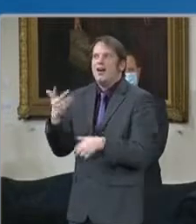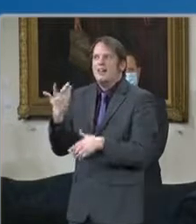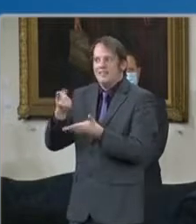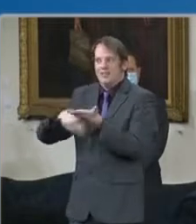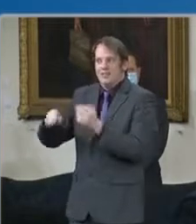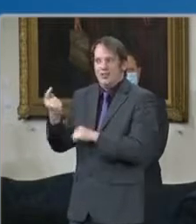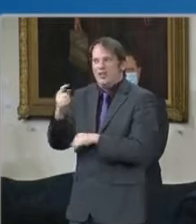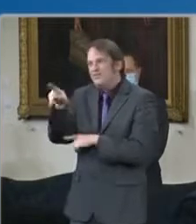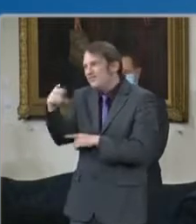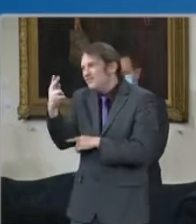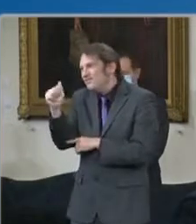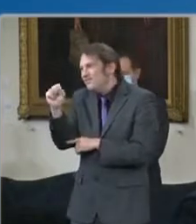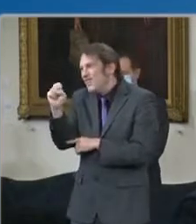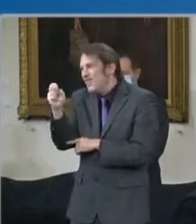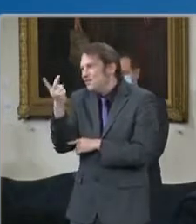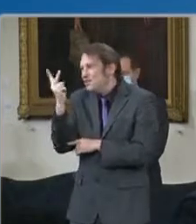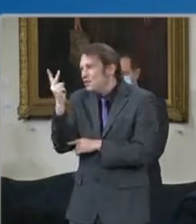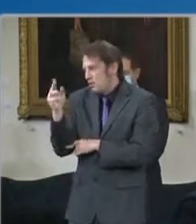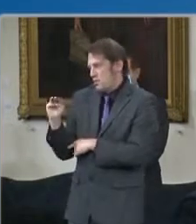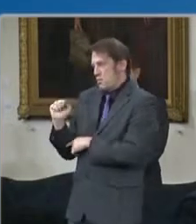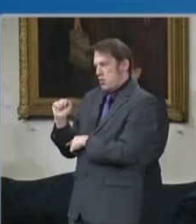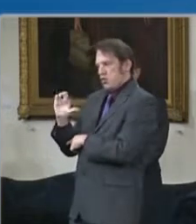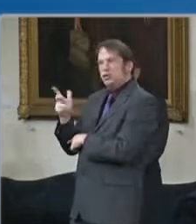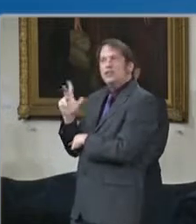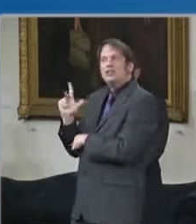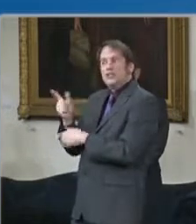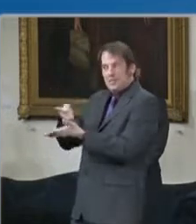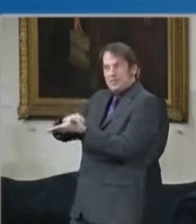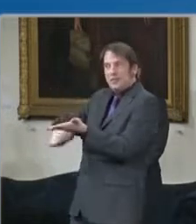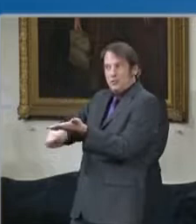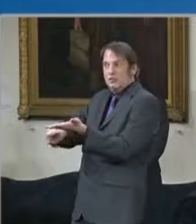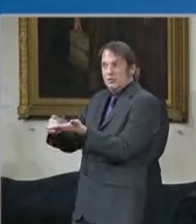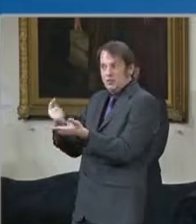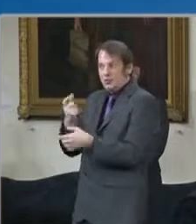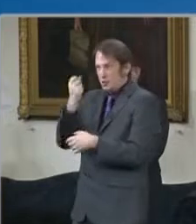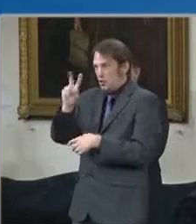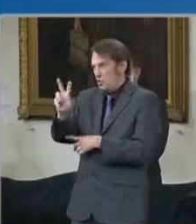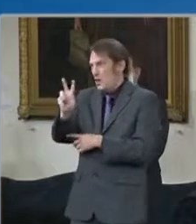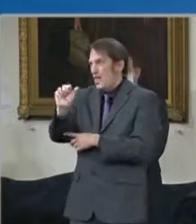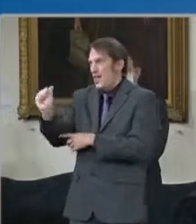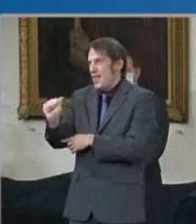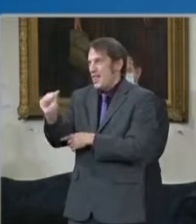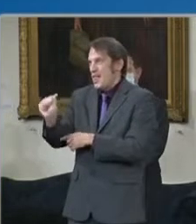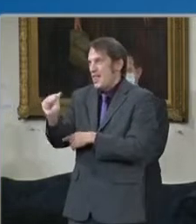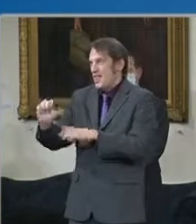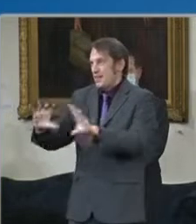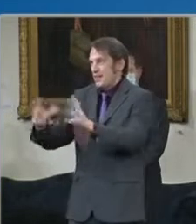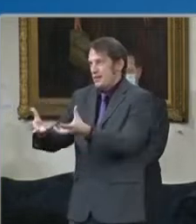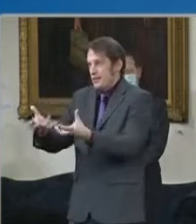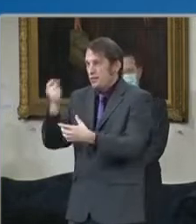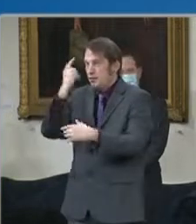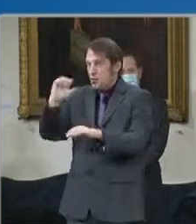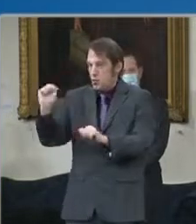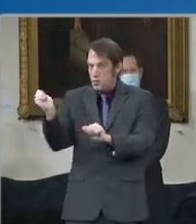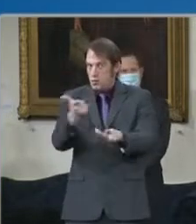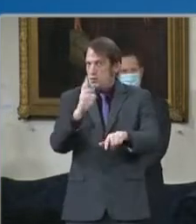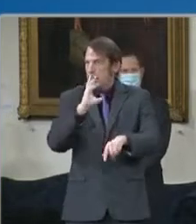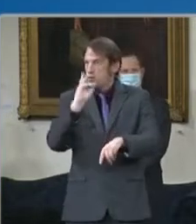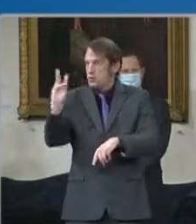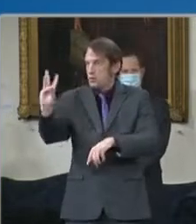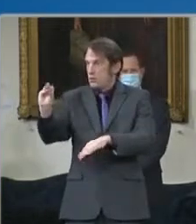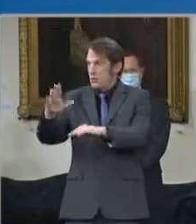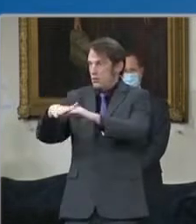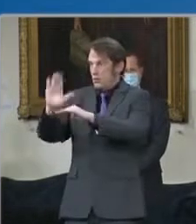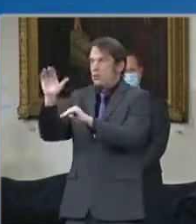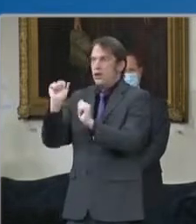March 23rd, under phase 2A, all Marylanders age 60 and older will be eligible to